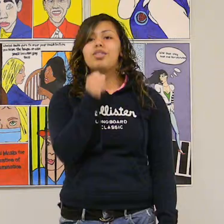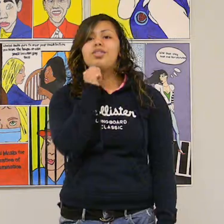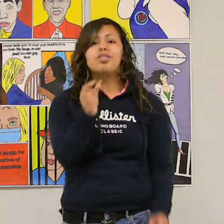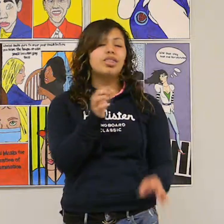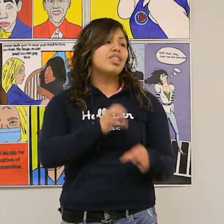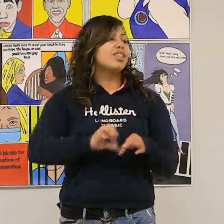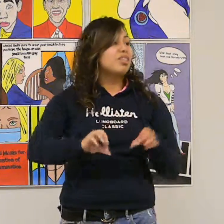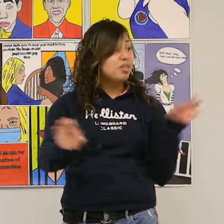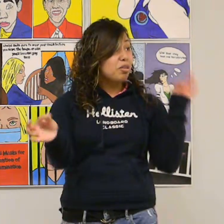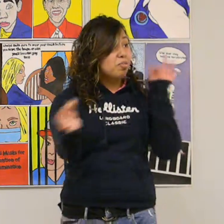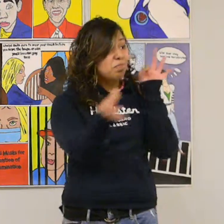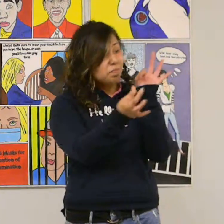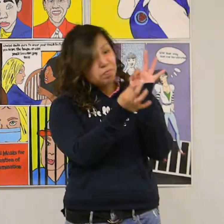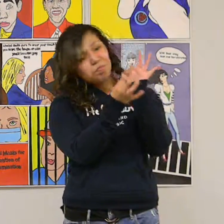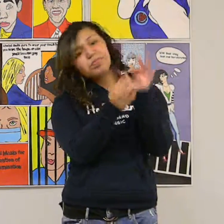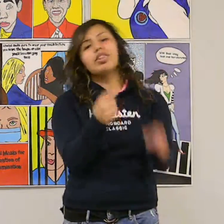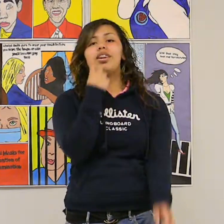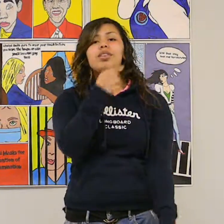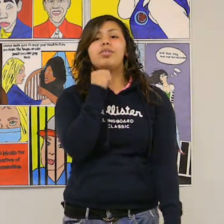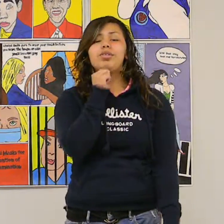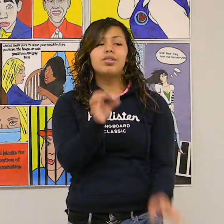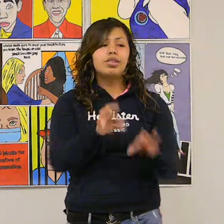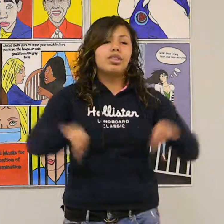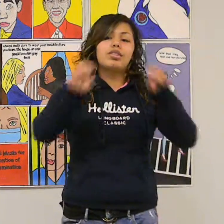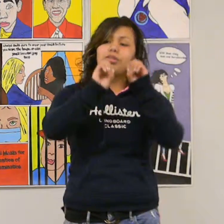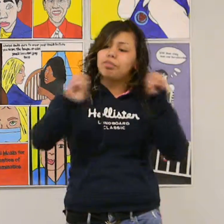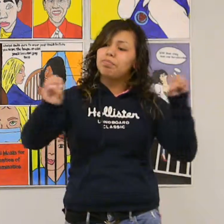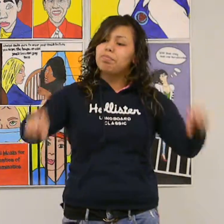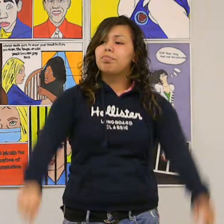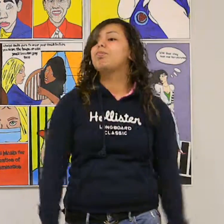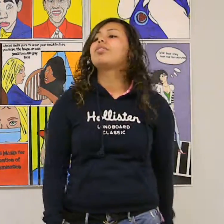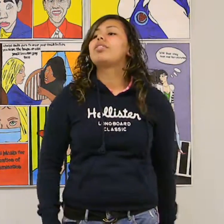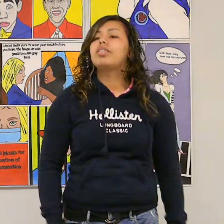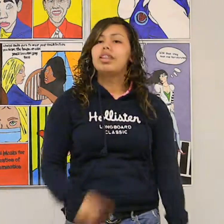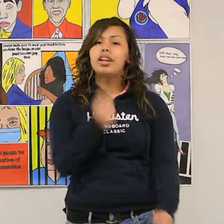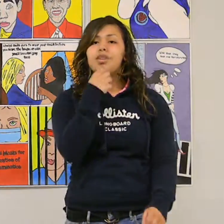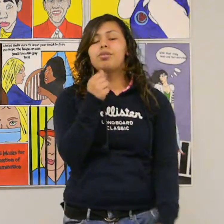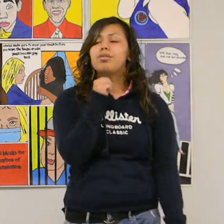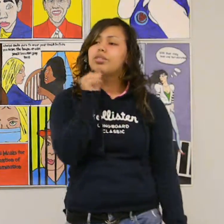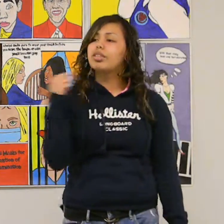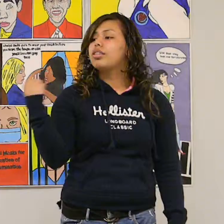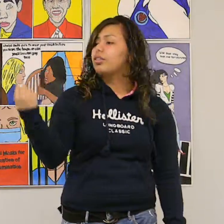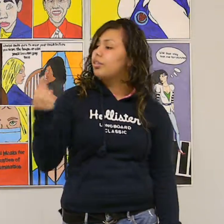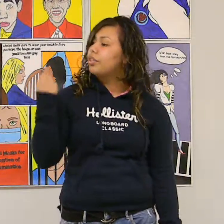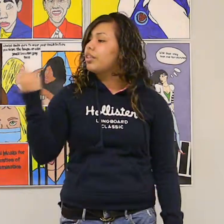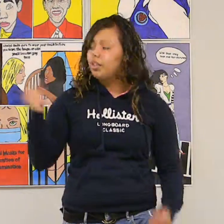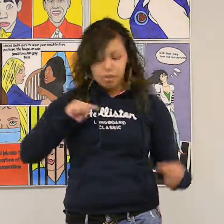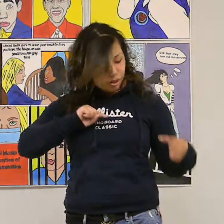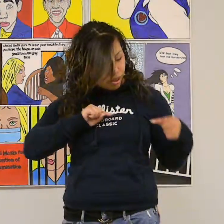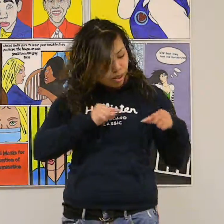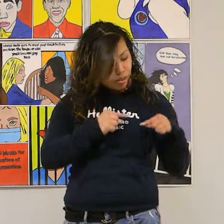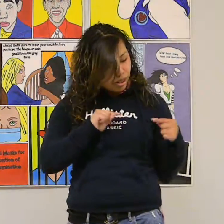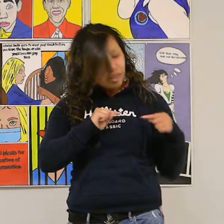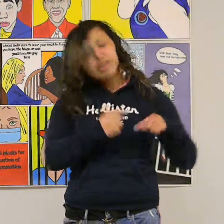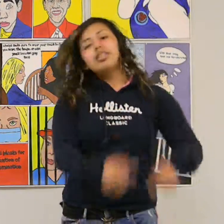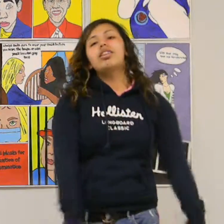who said you're not perfect? Who said, who you're not perfect? Who says you're only one that's